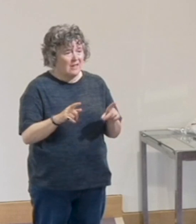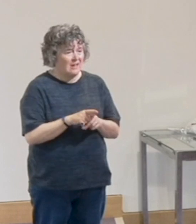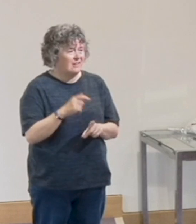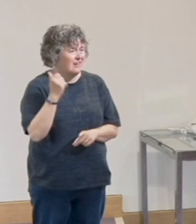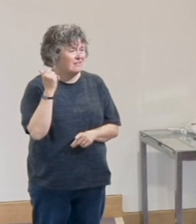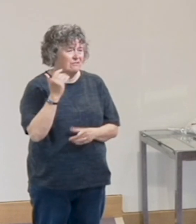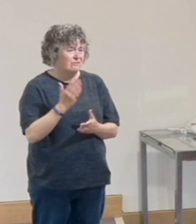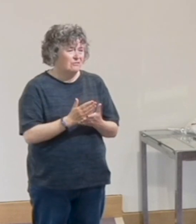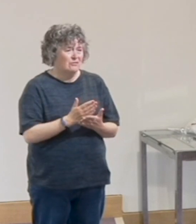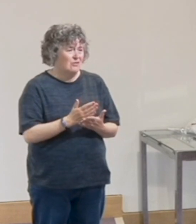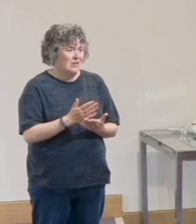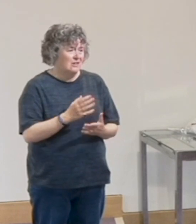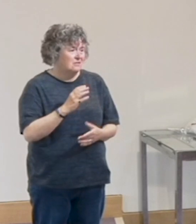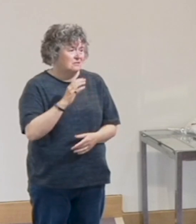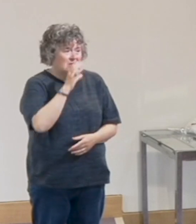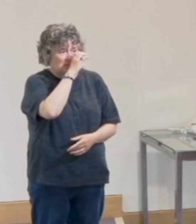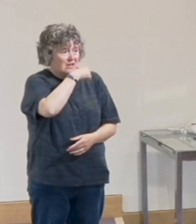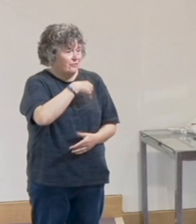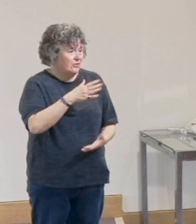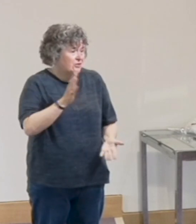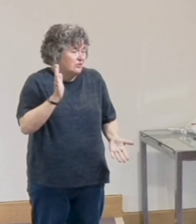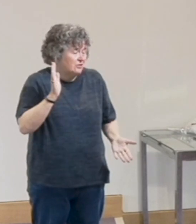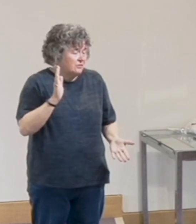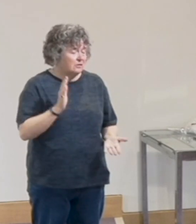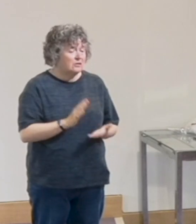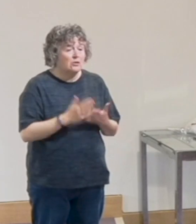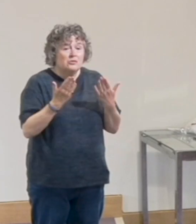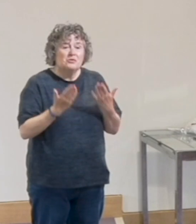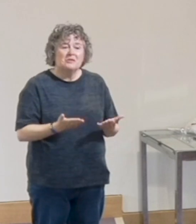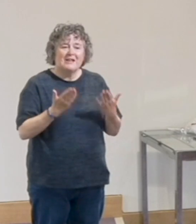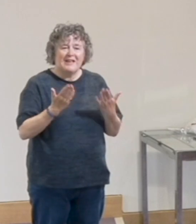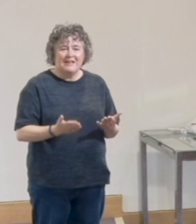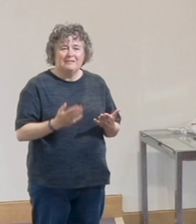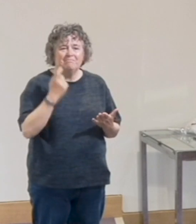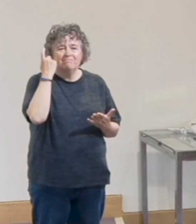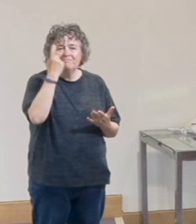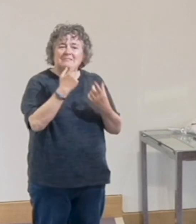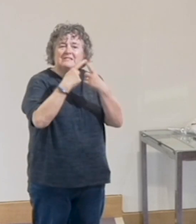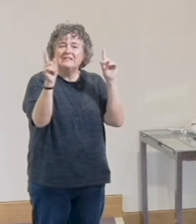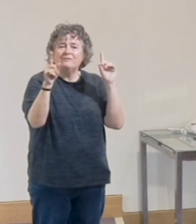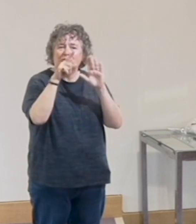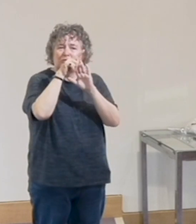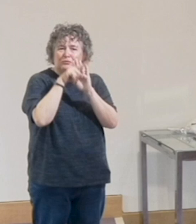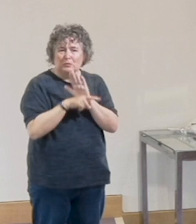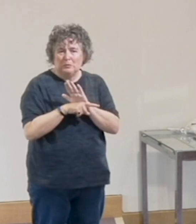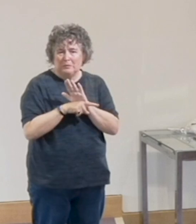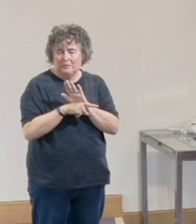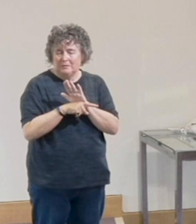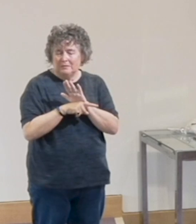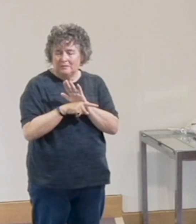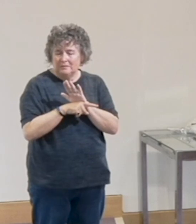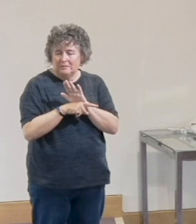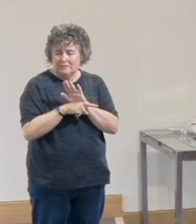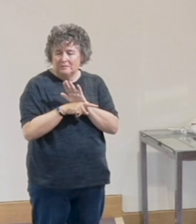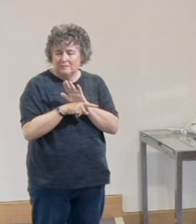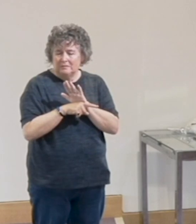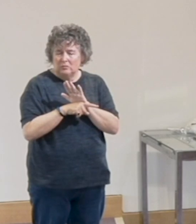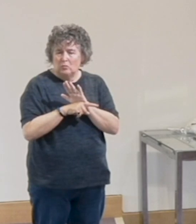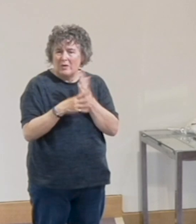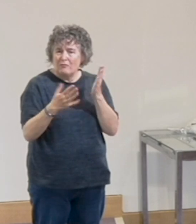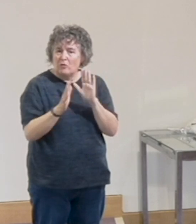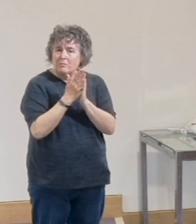truly selfish. So today we're going to look at a rule for life in the Bible.